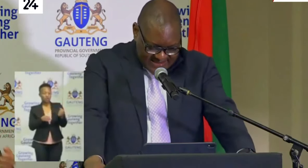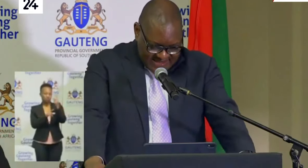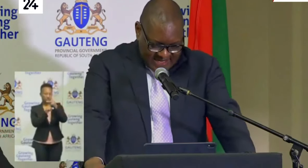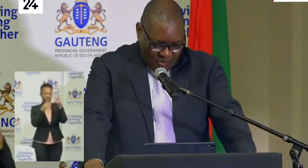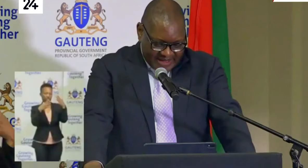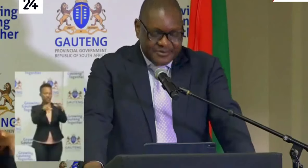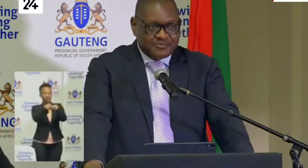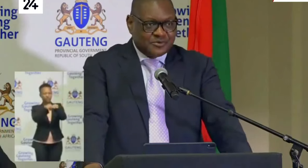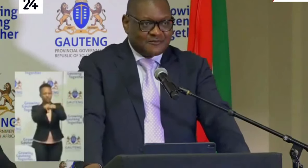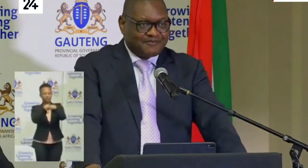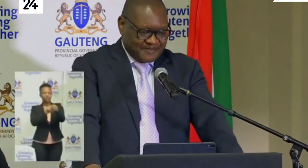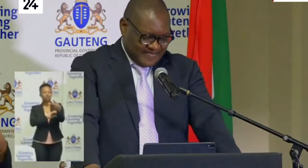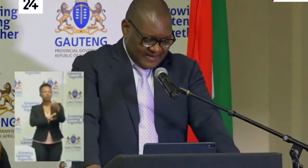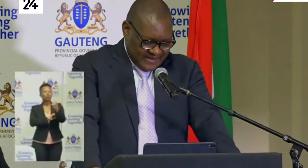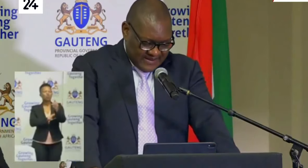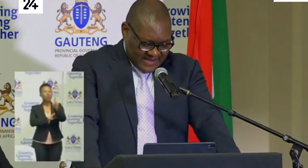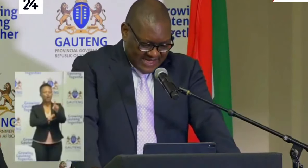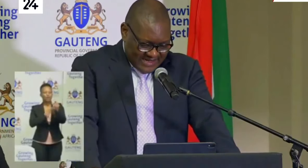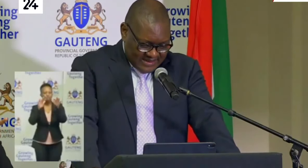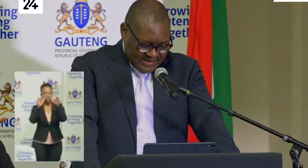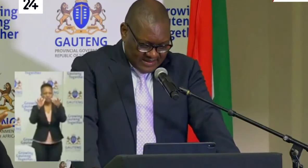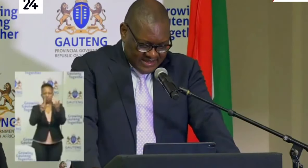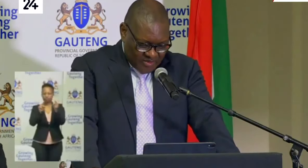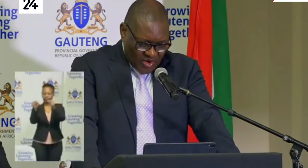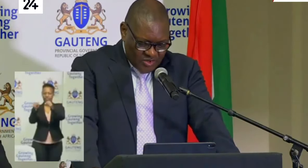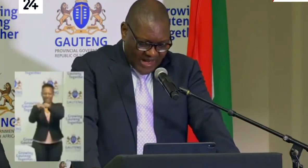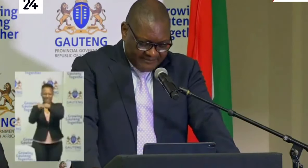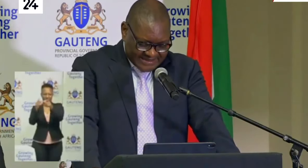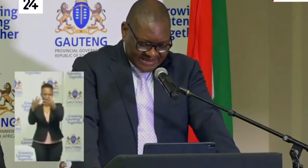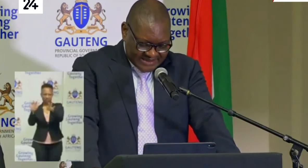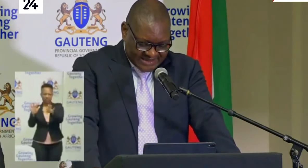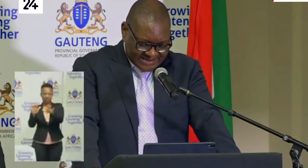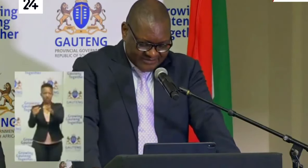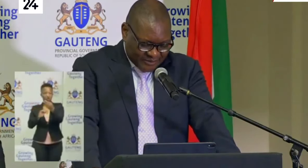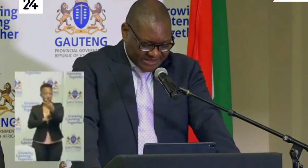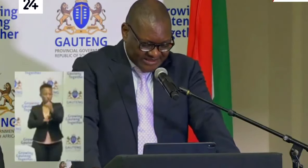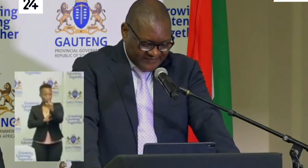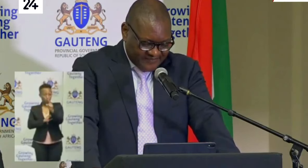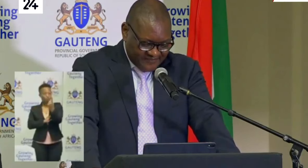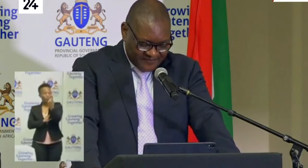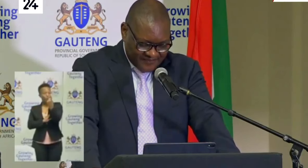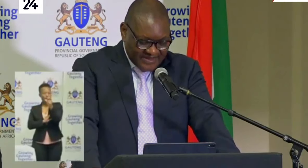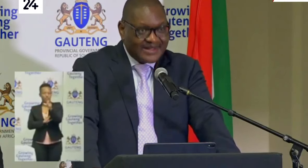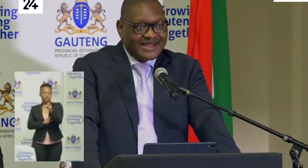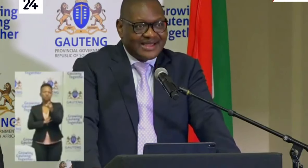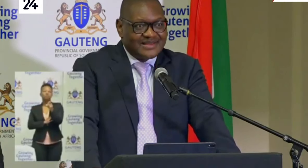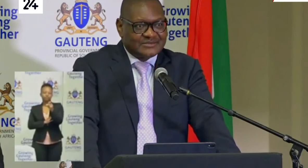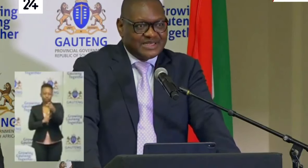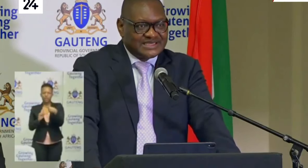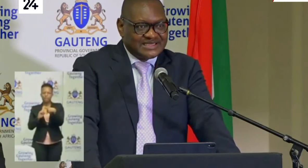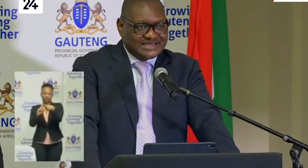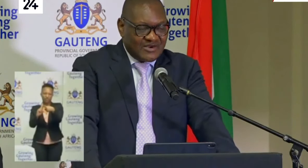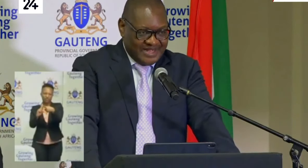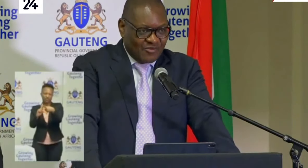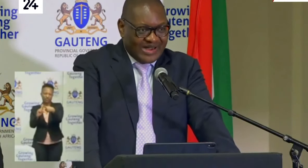people, and only one person tested positive, and that